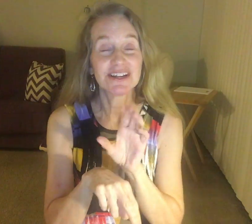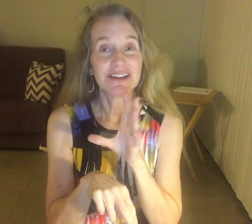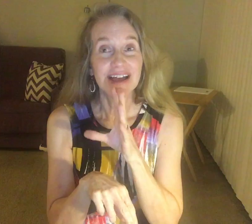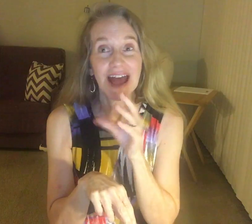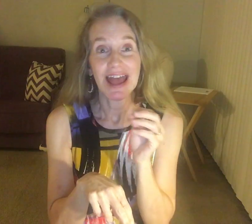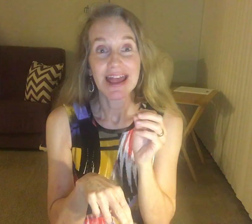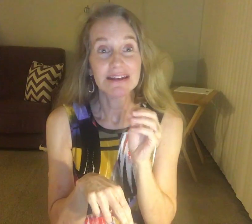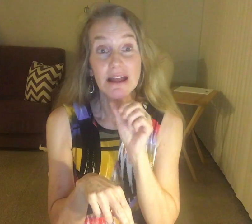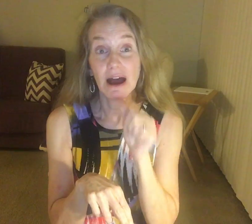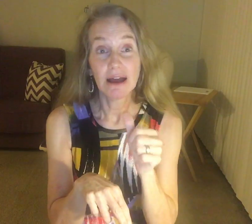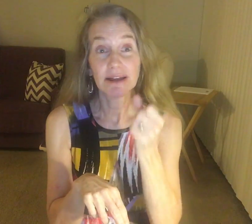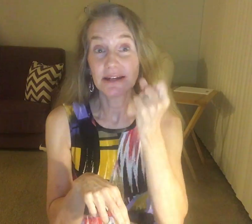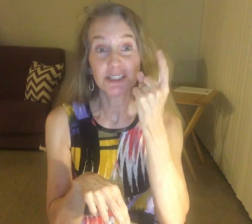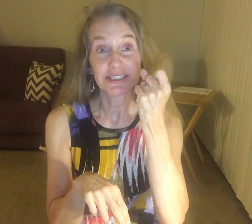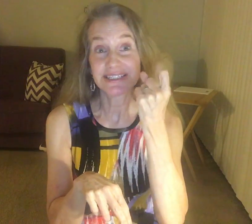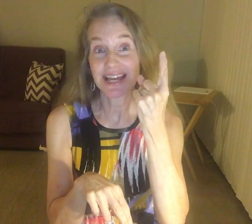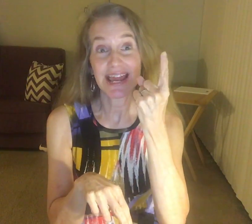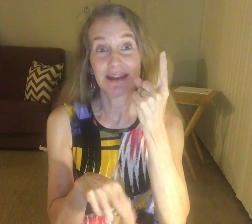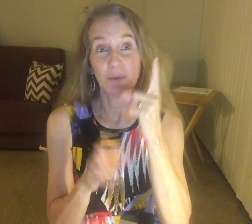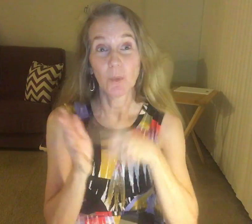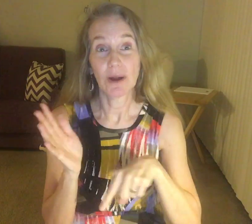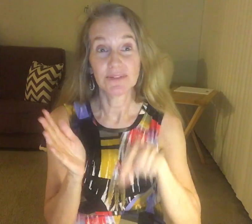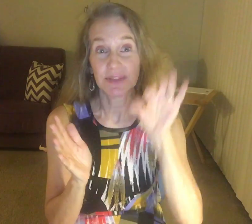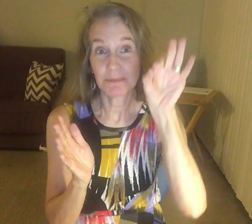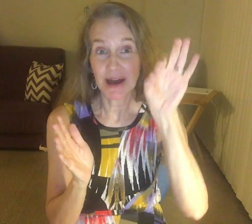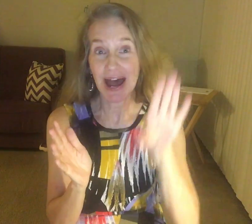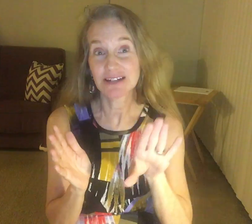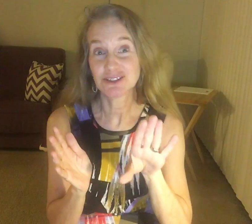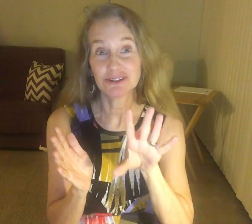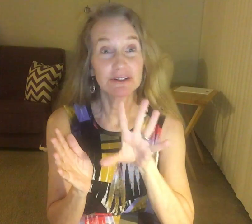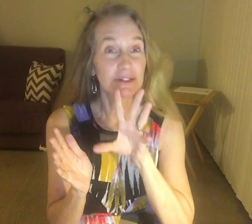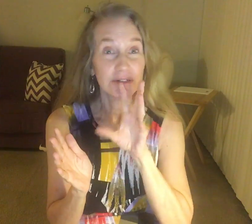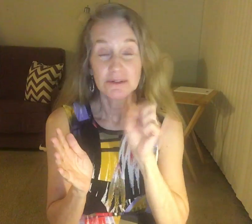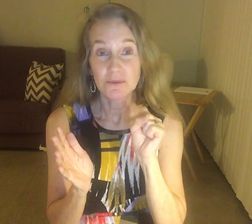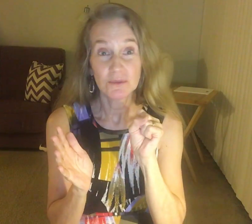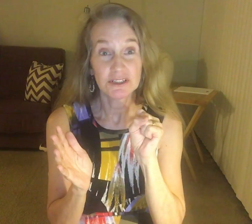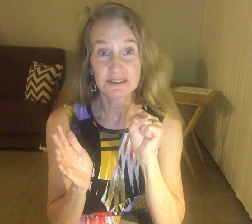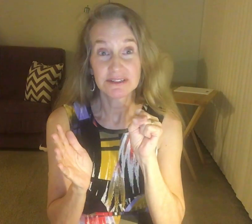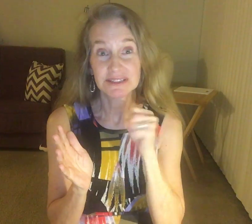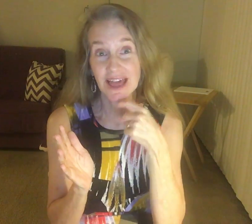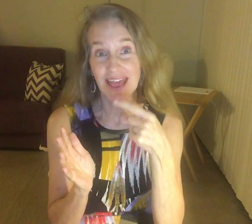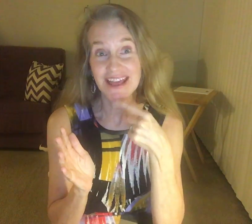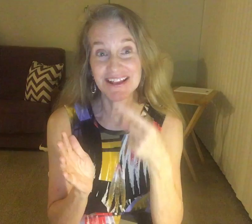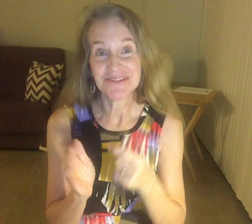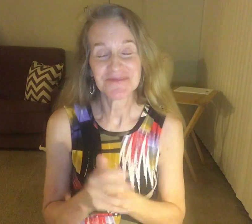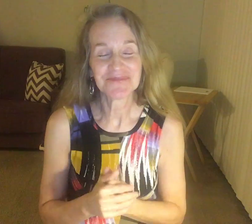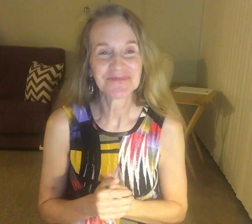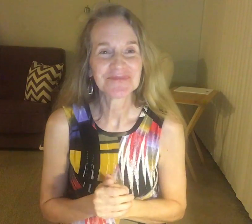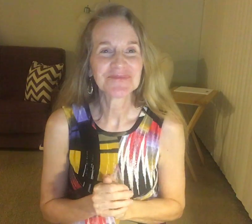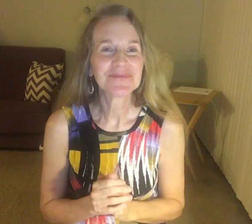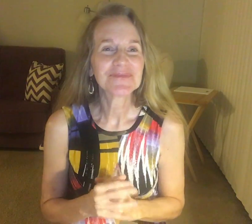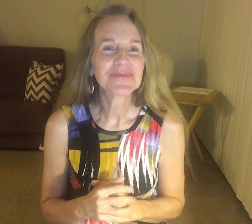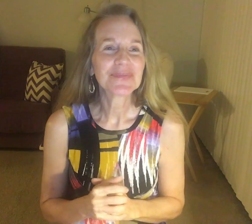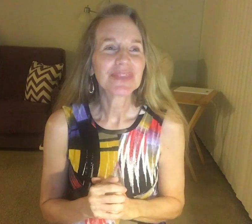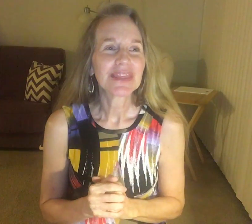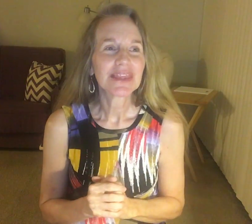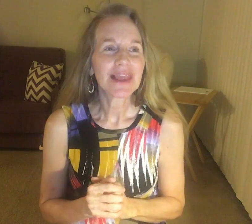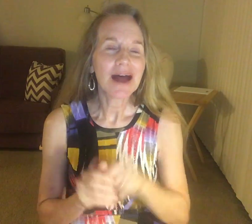and not understand what the pastor was saying. I